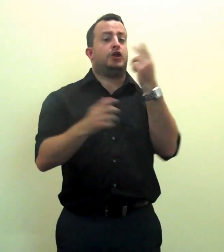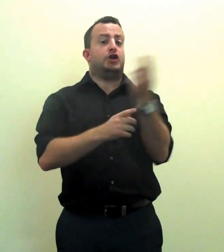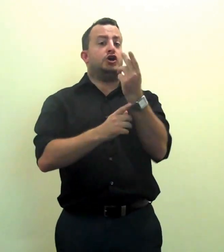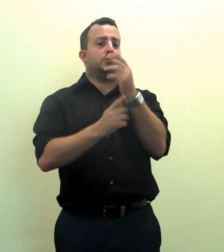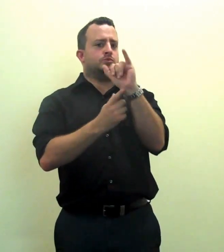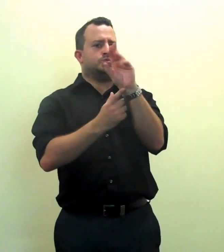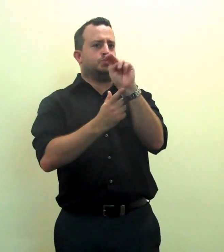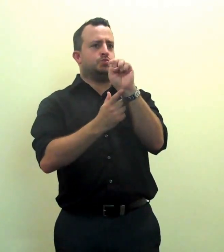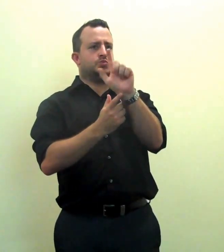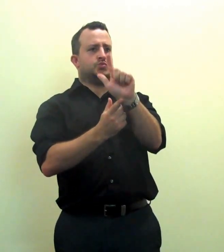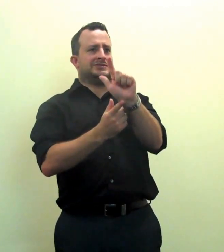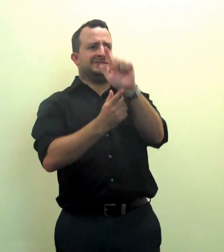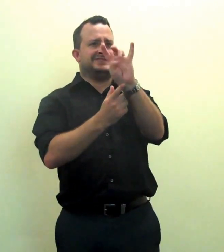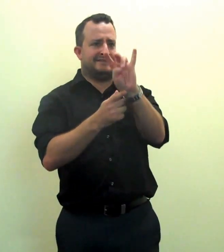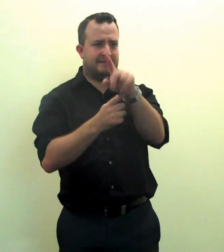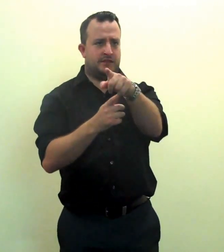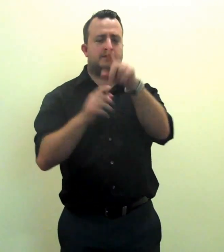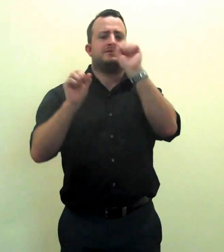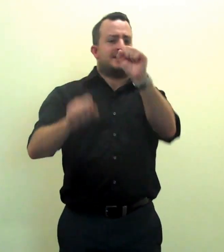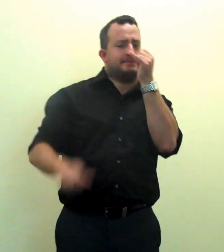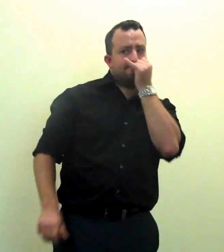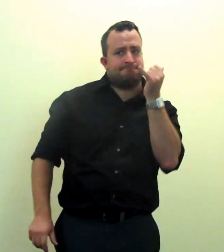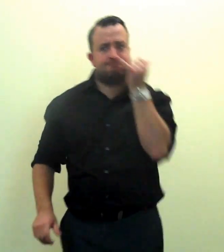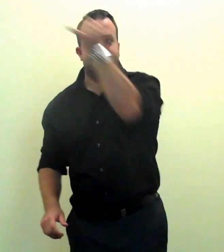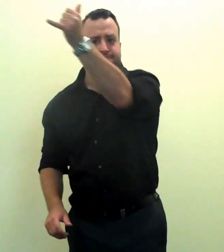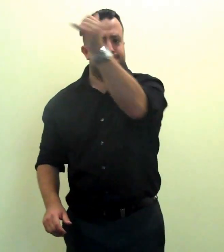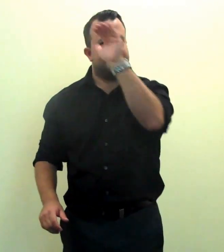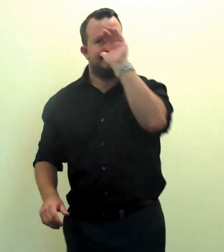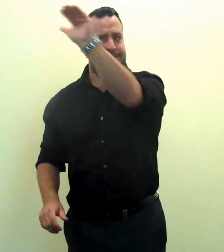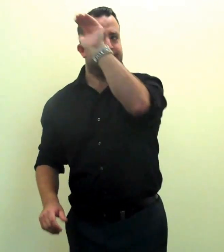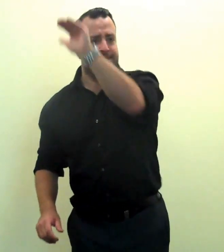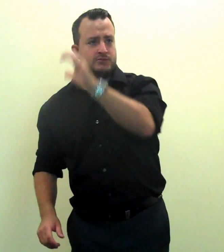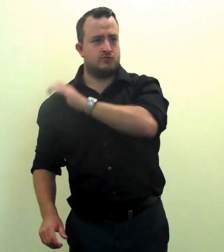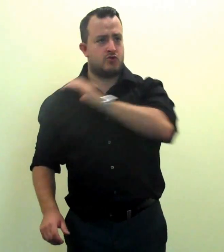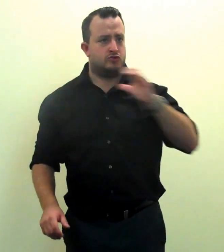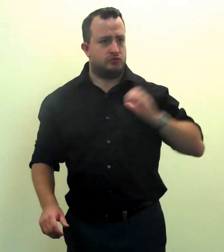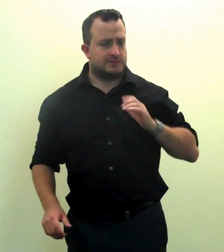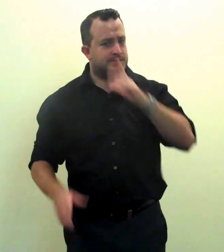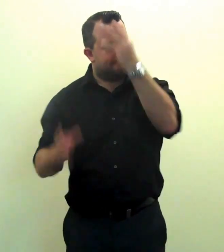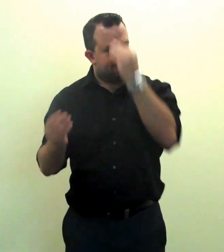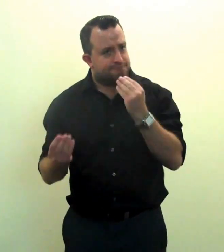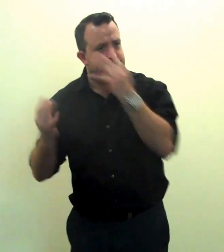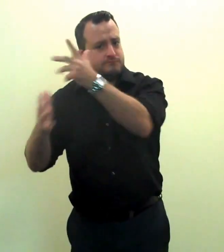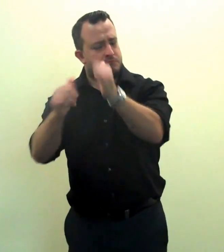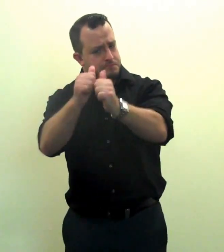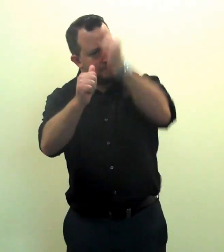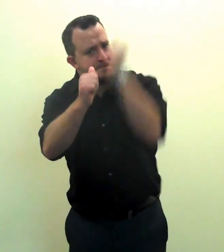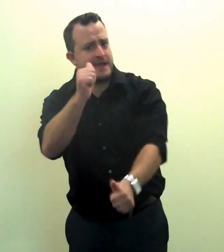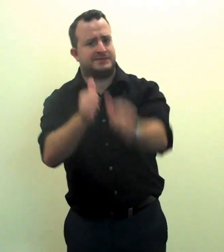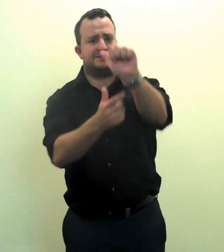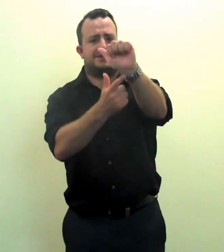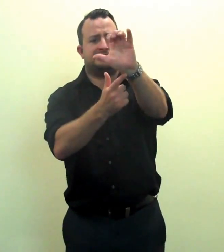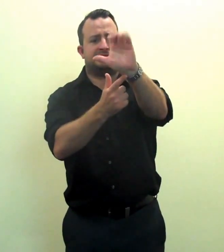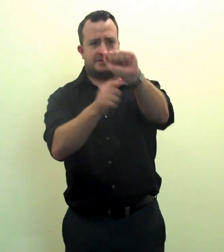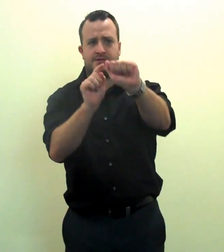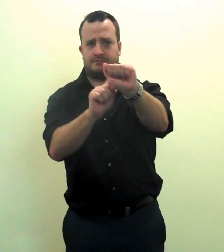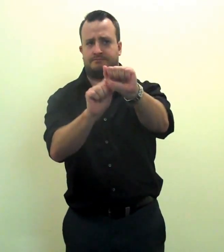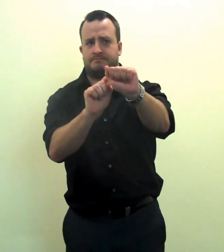On Thursday, June 27th, you can call into Congress to let them know to pass the Ellis